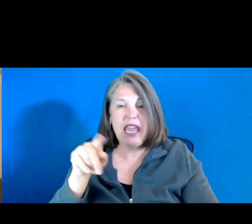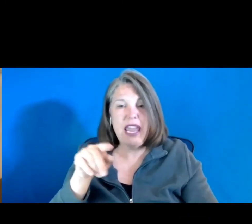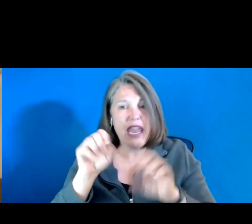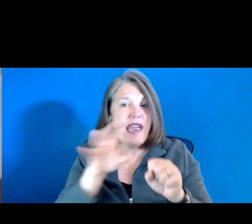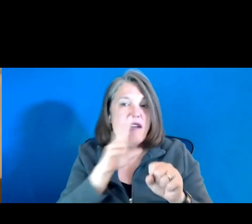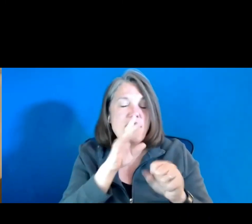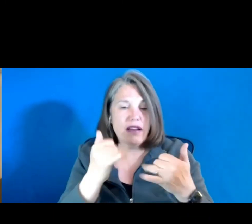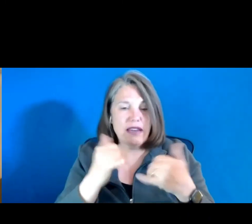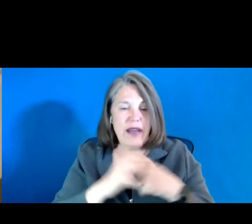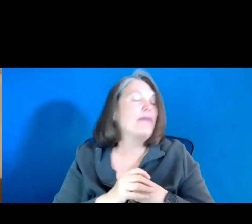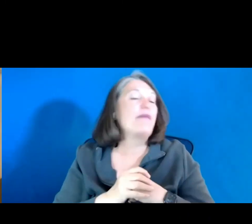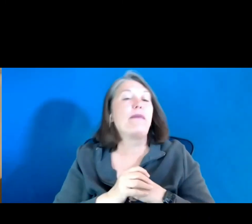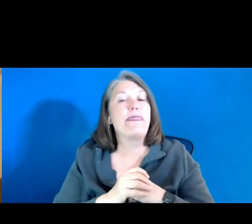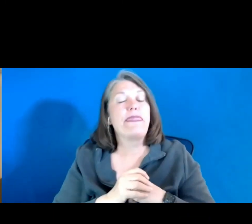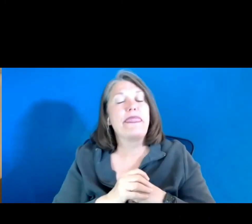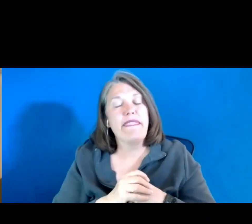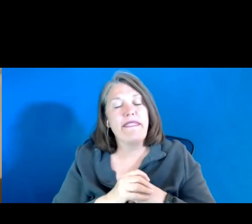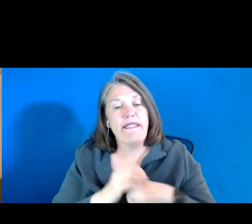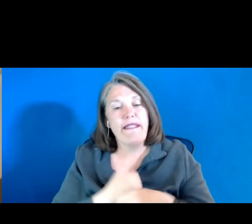Okay, Joseph.